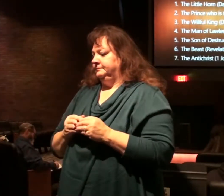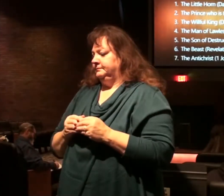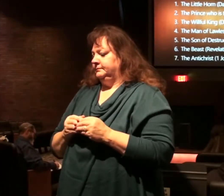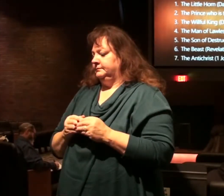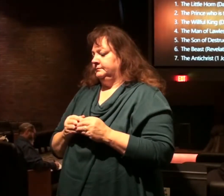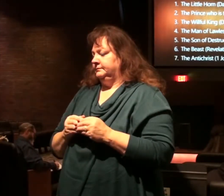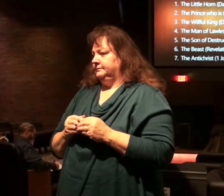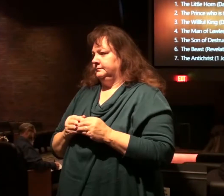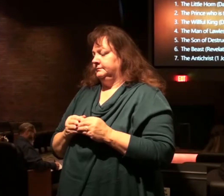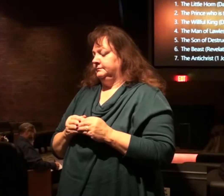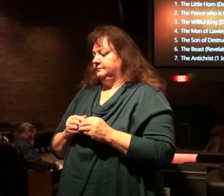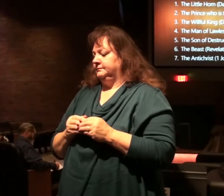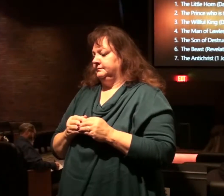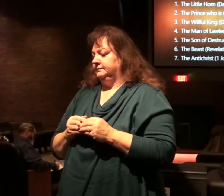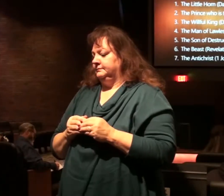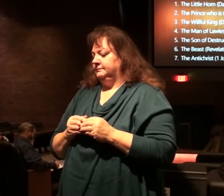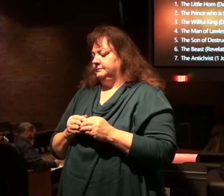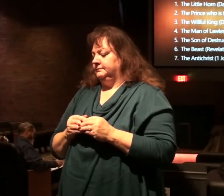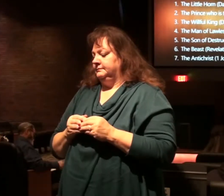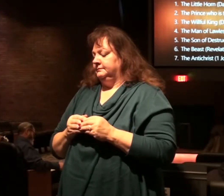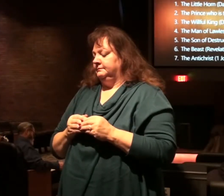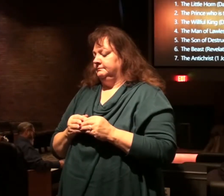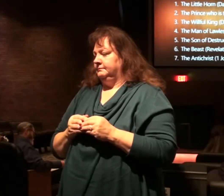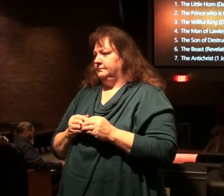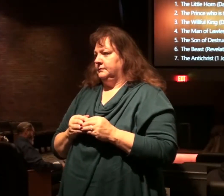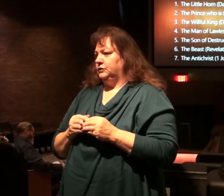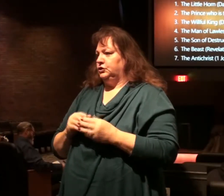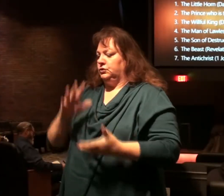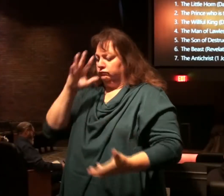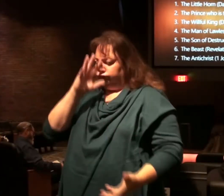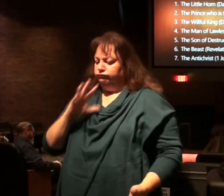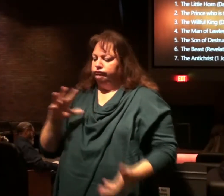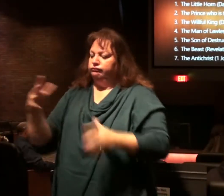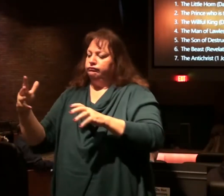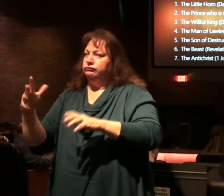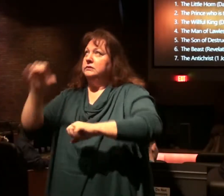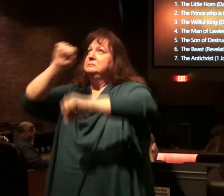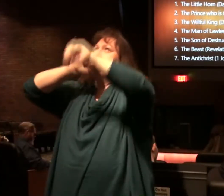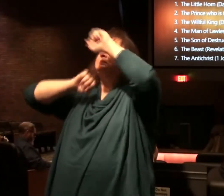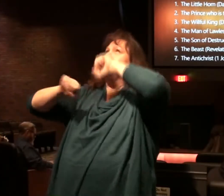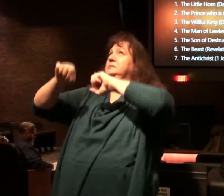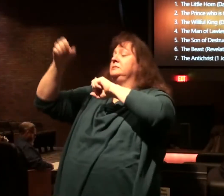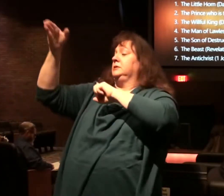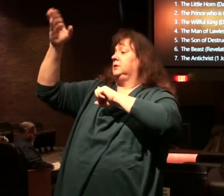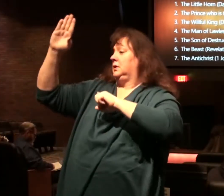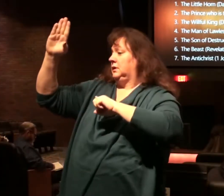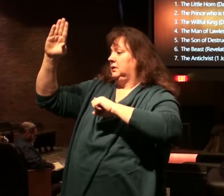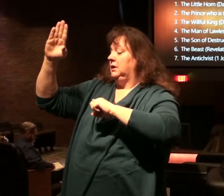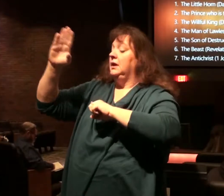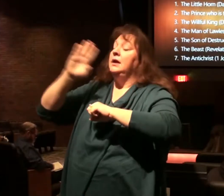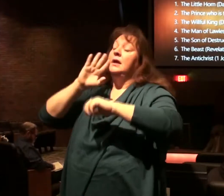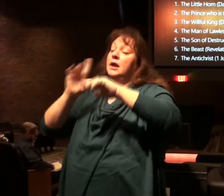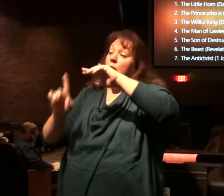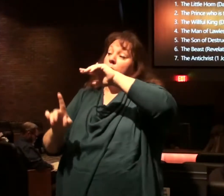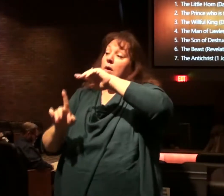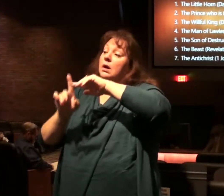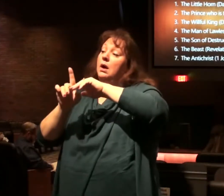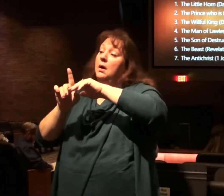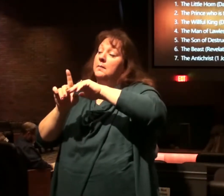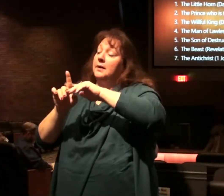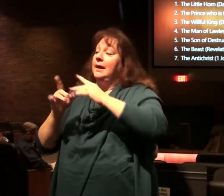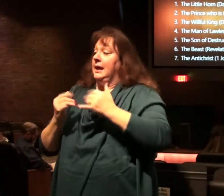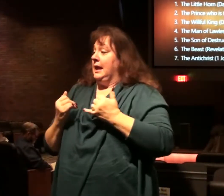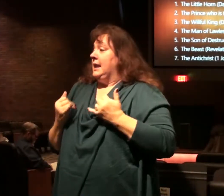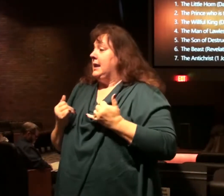foreign and frustrate the purposes of God. Antichrist is coming. Even now,